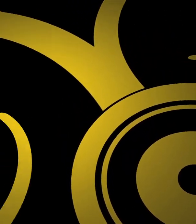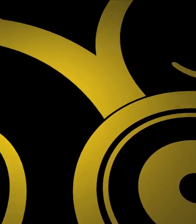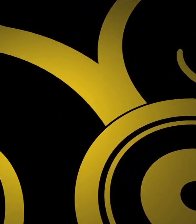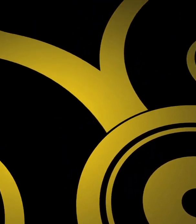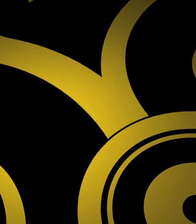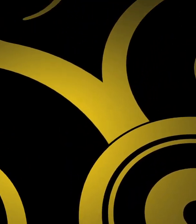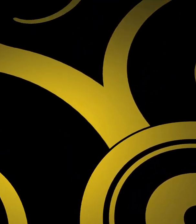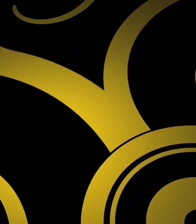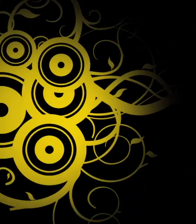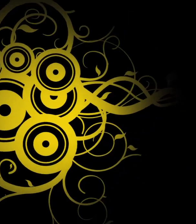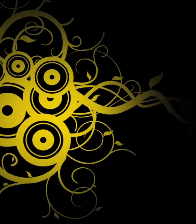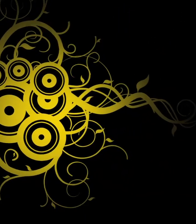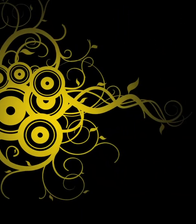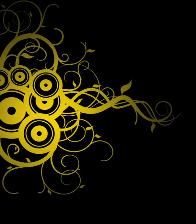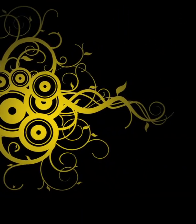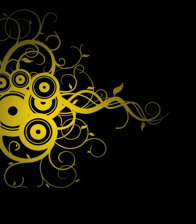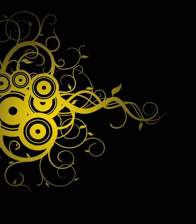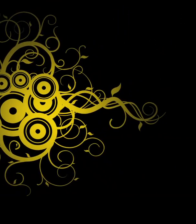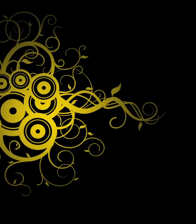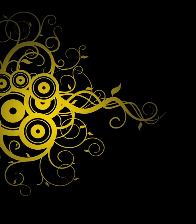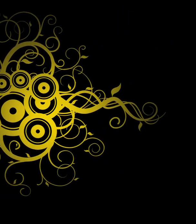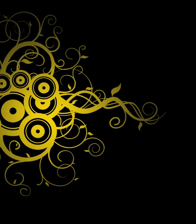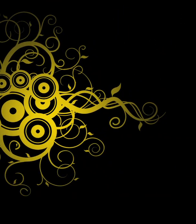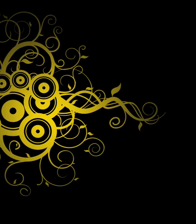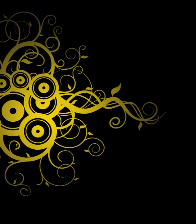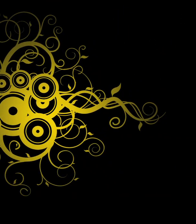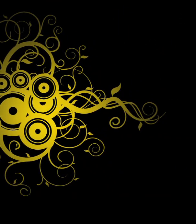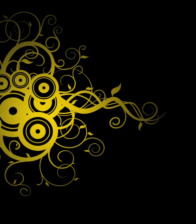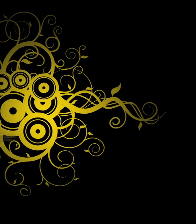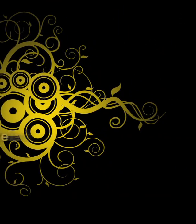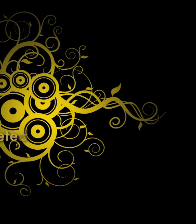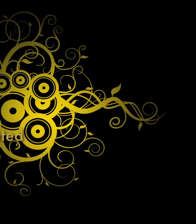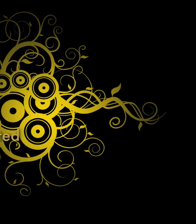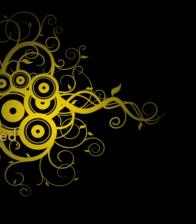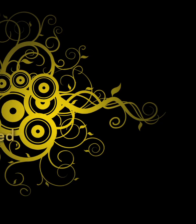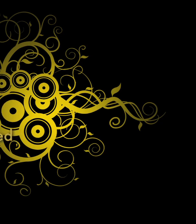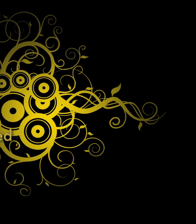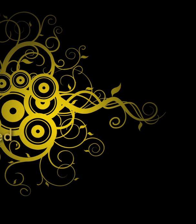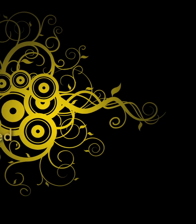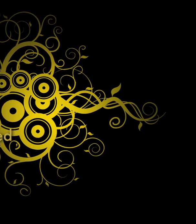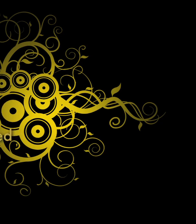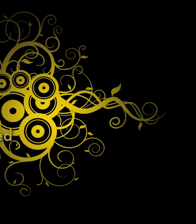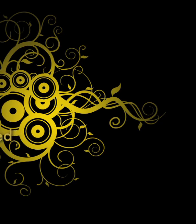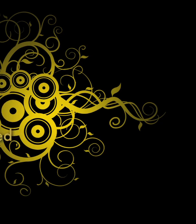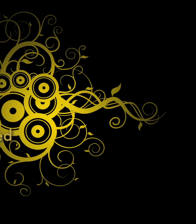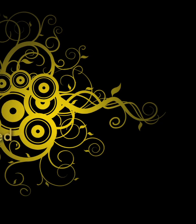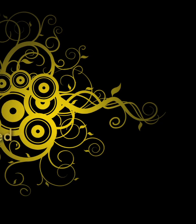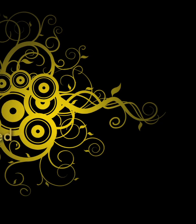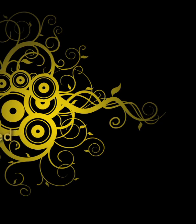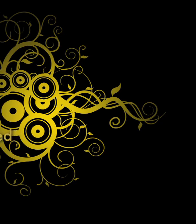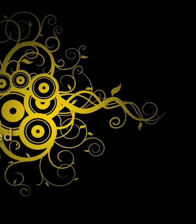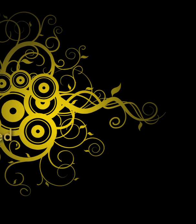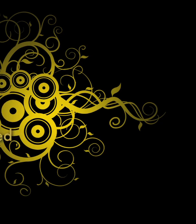I'll see next time.